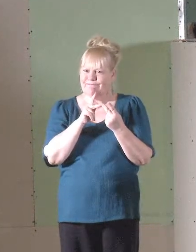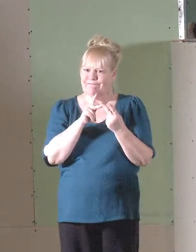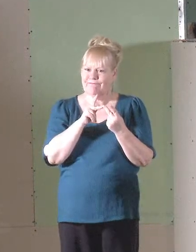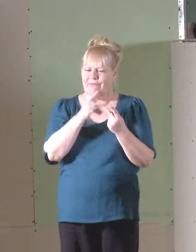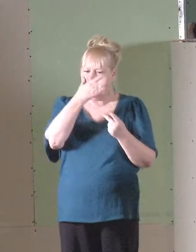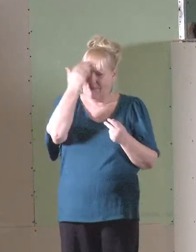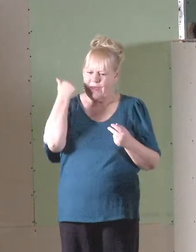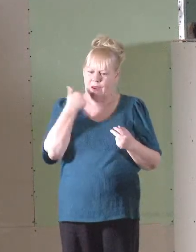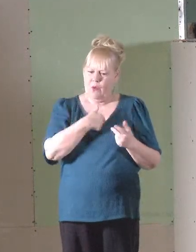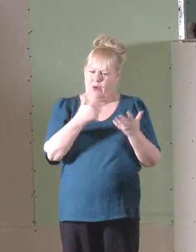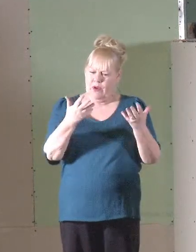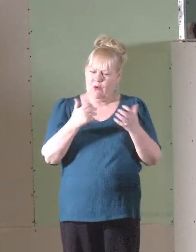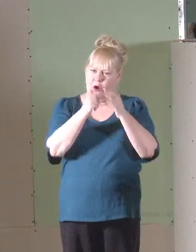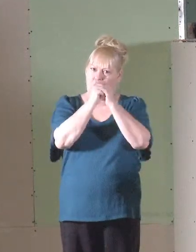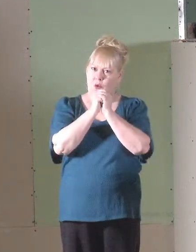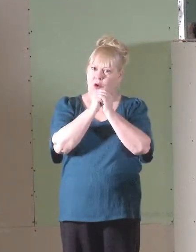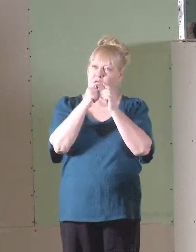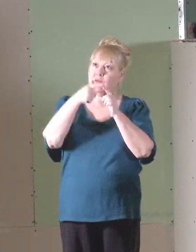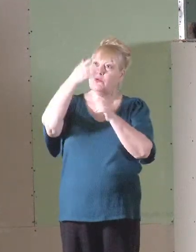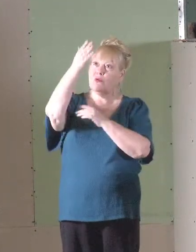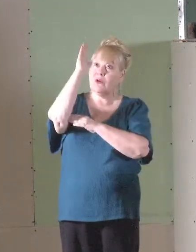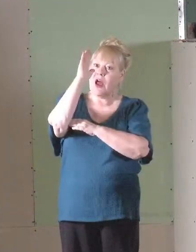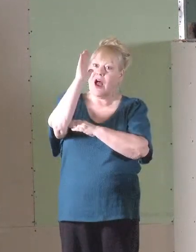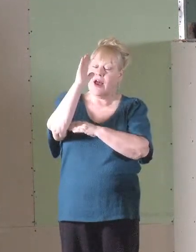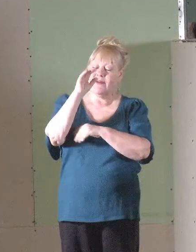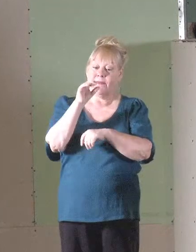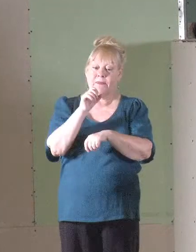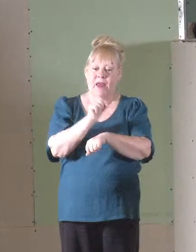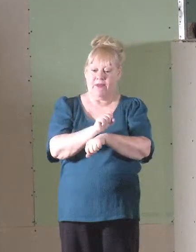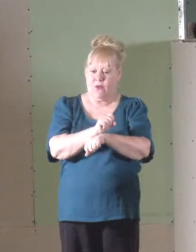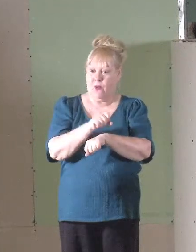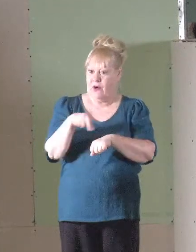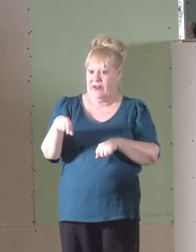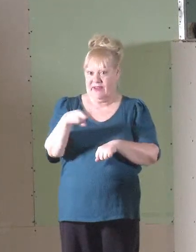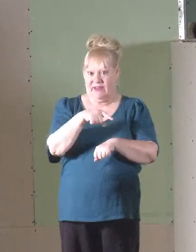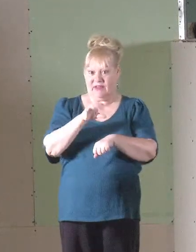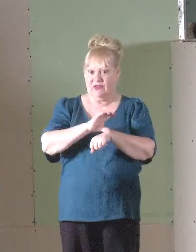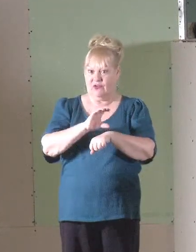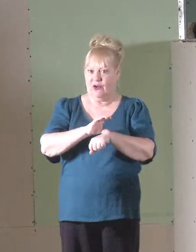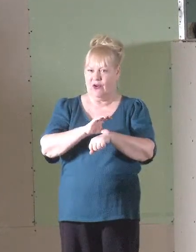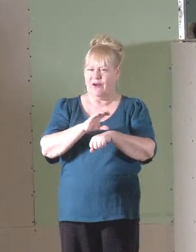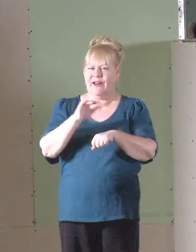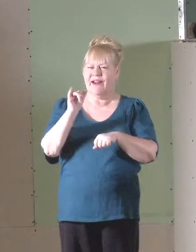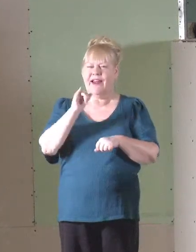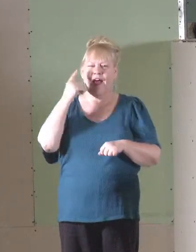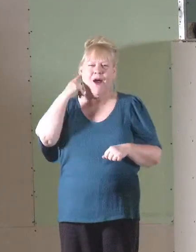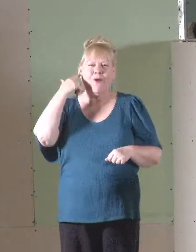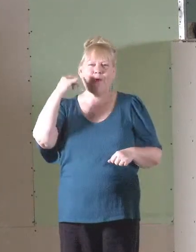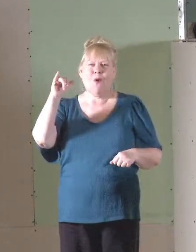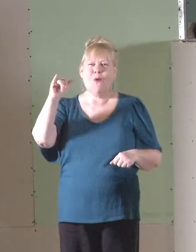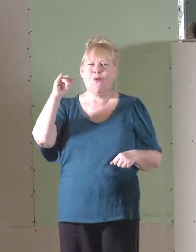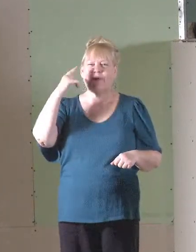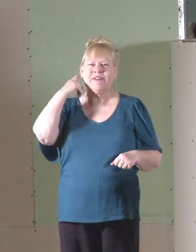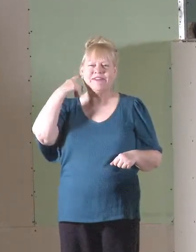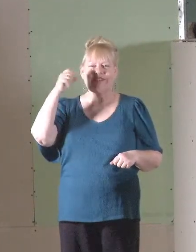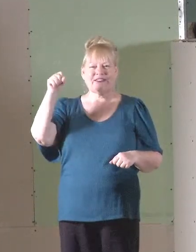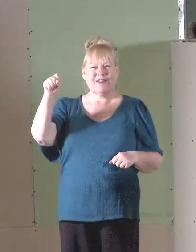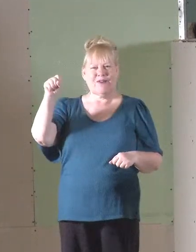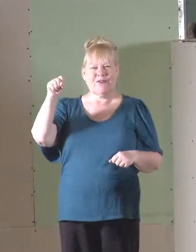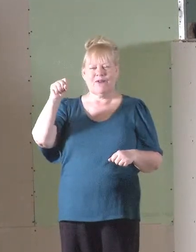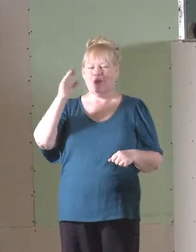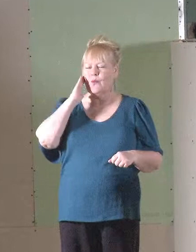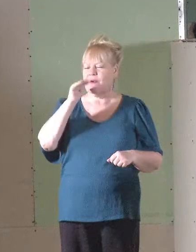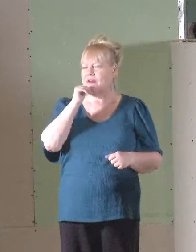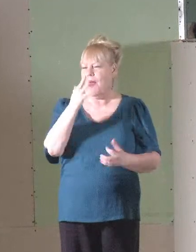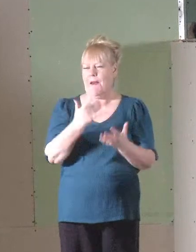because we want our worship to God and the ministries of this church to be gold and silver that